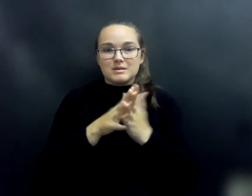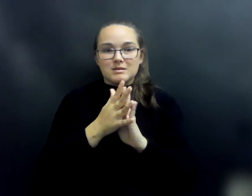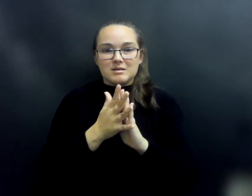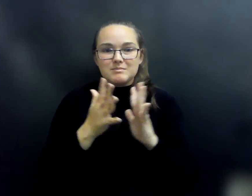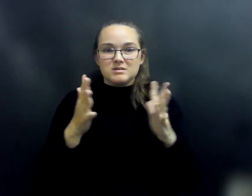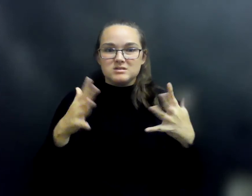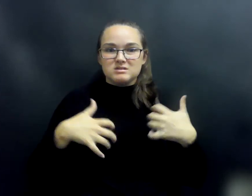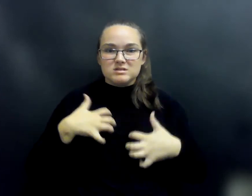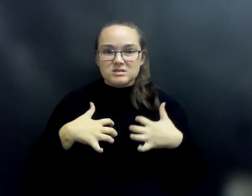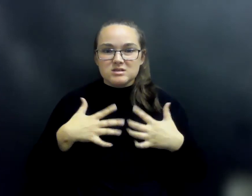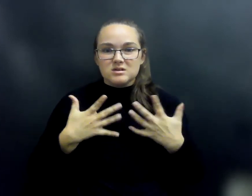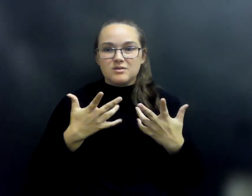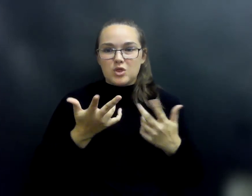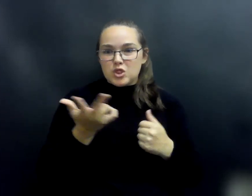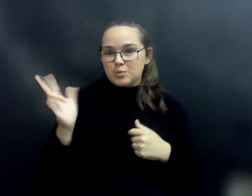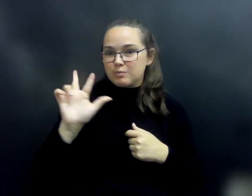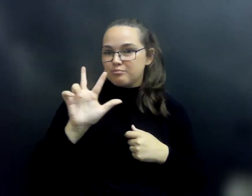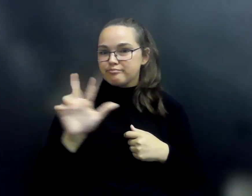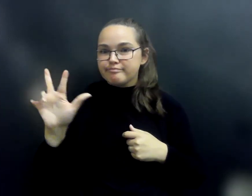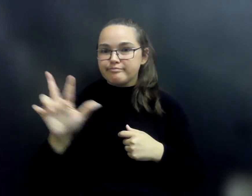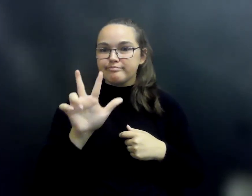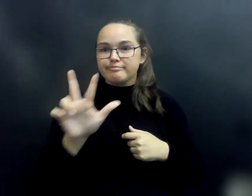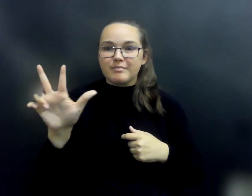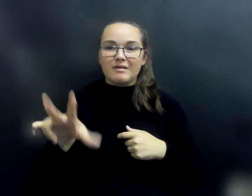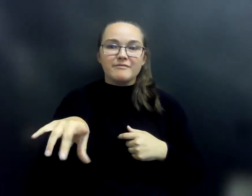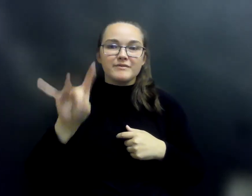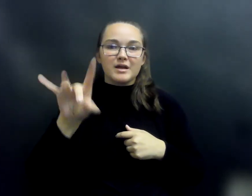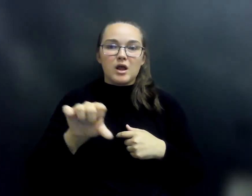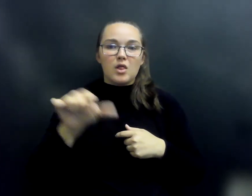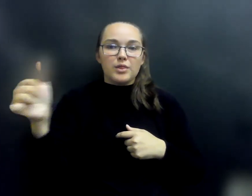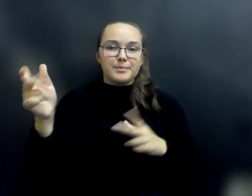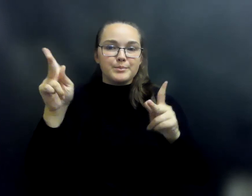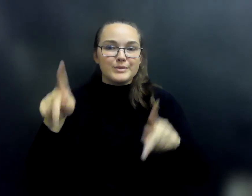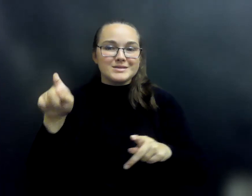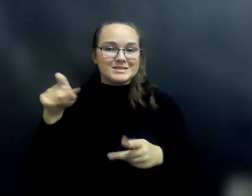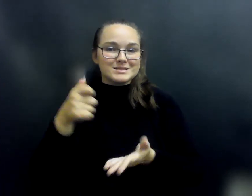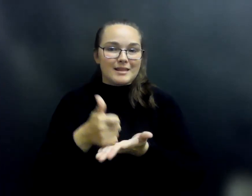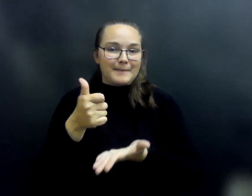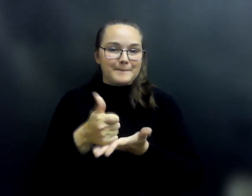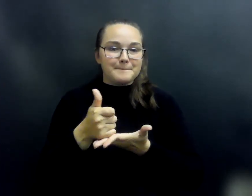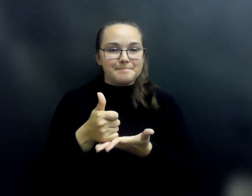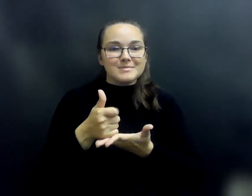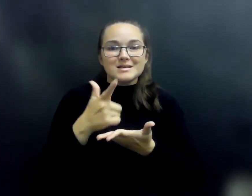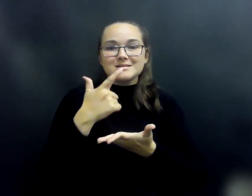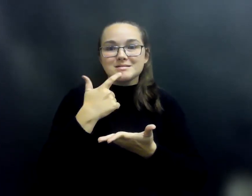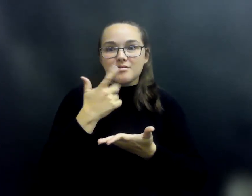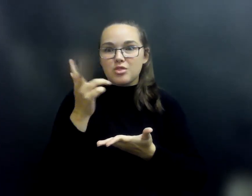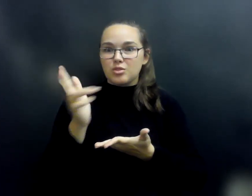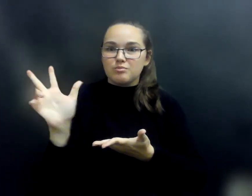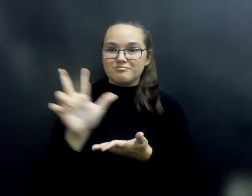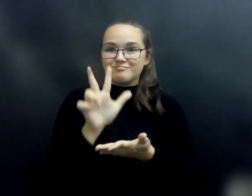the three friends set out on a journey to find someone else who needed their help. It is said that they are still wandering today,